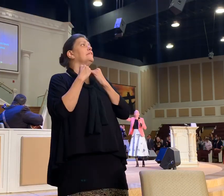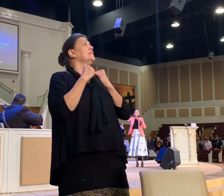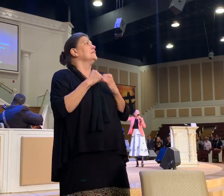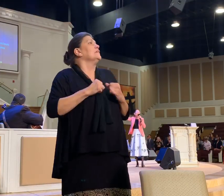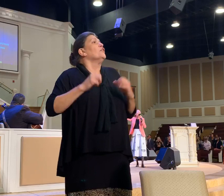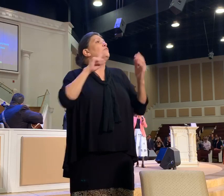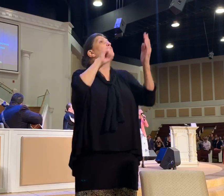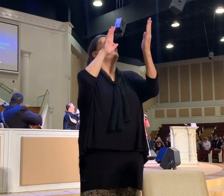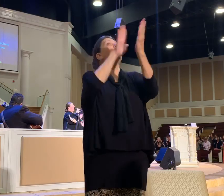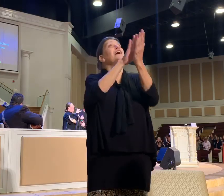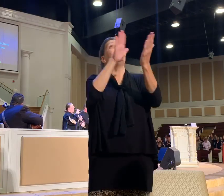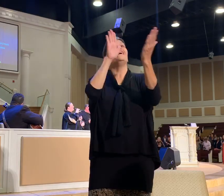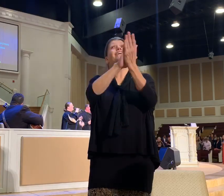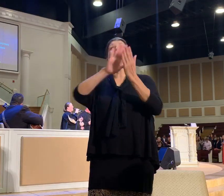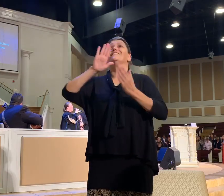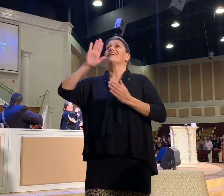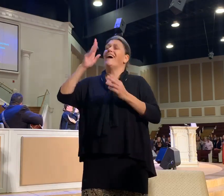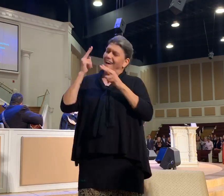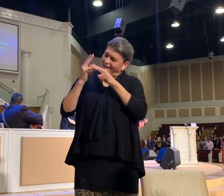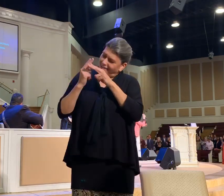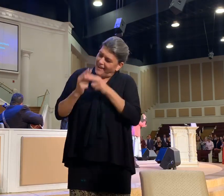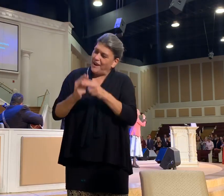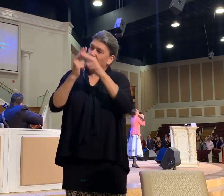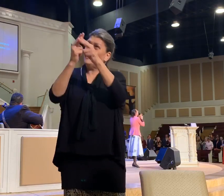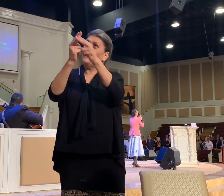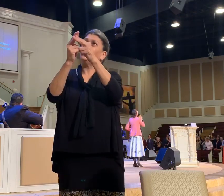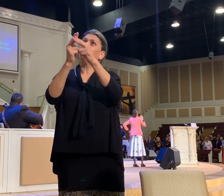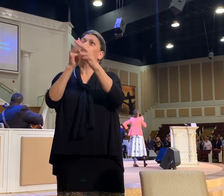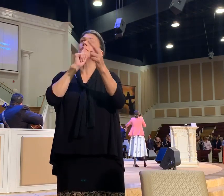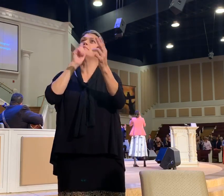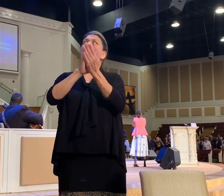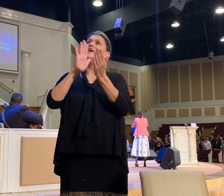a name.